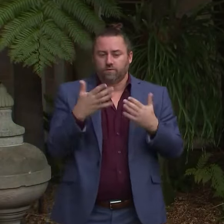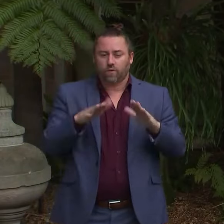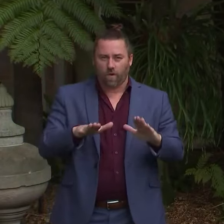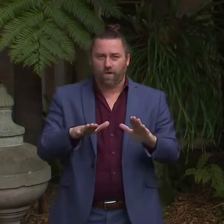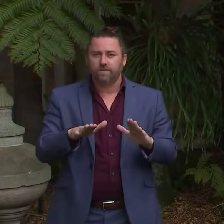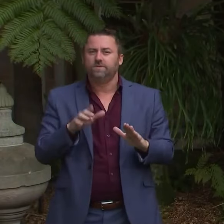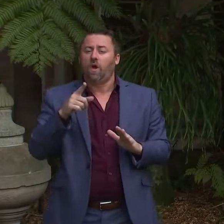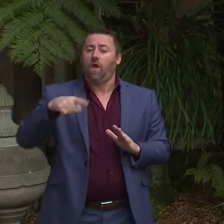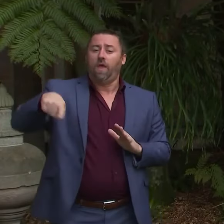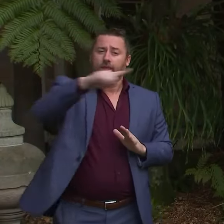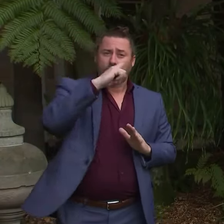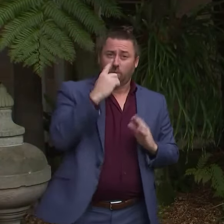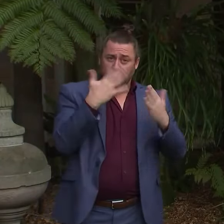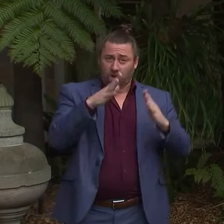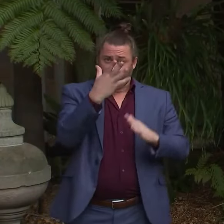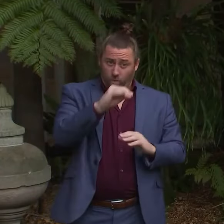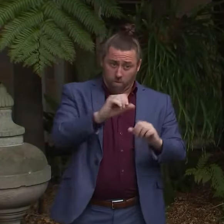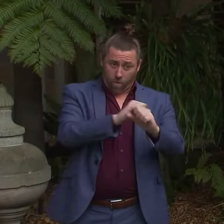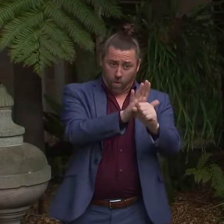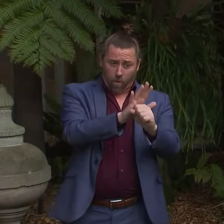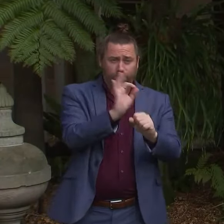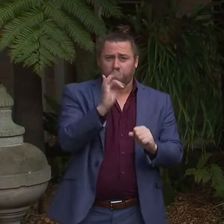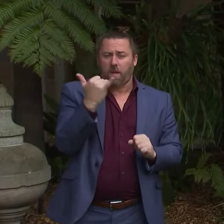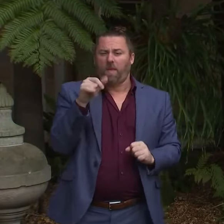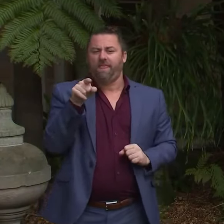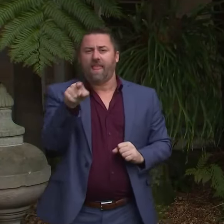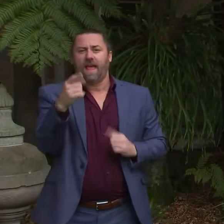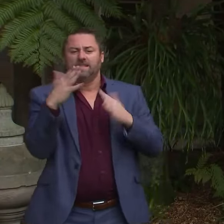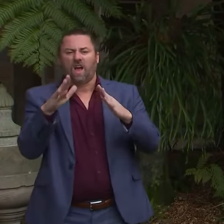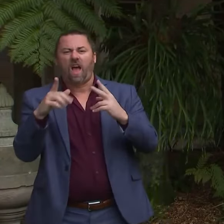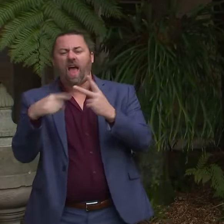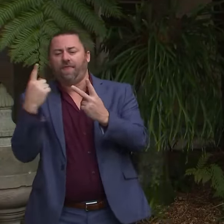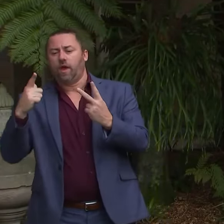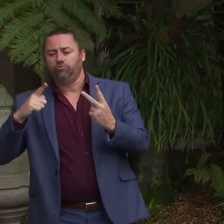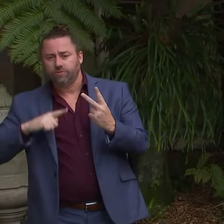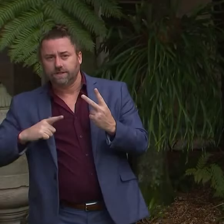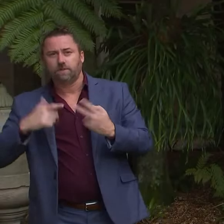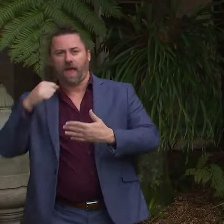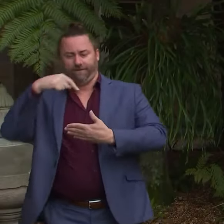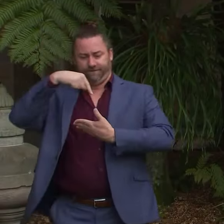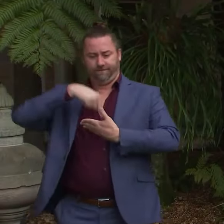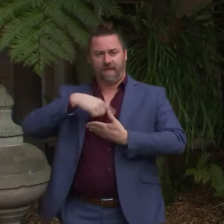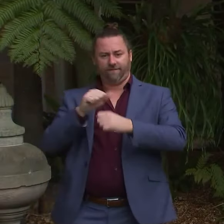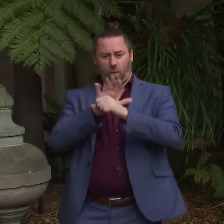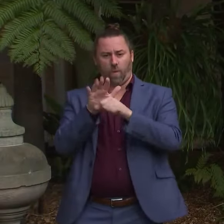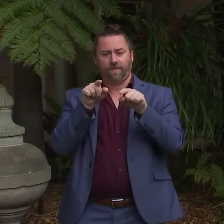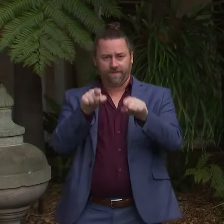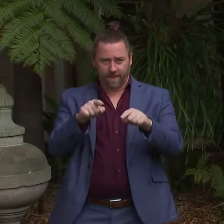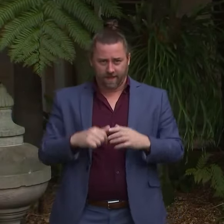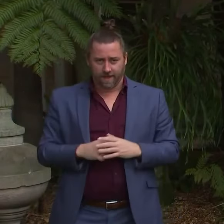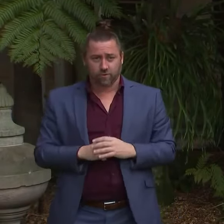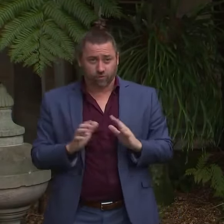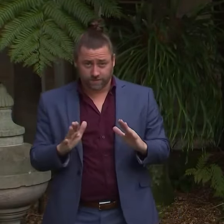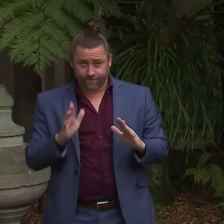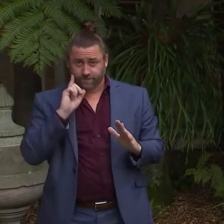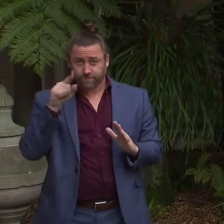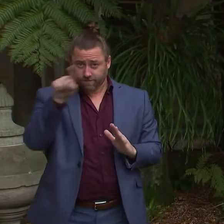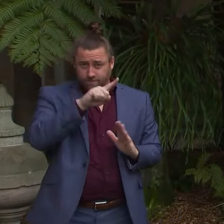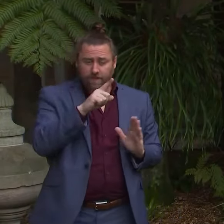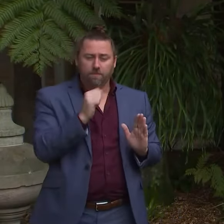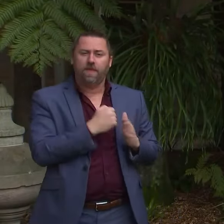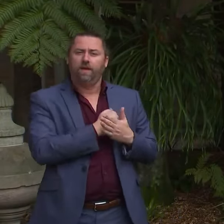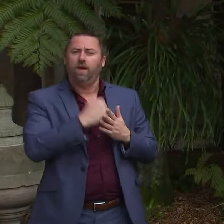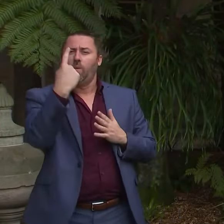around the time of their death, we report those deaths immediately. Every week in addition to that we